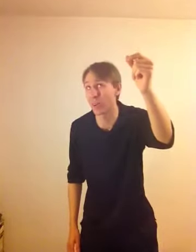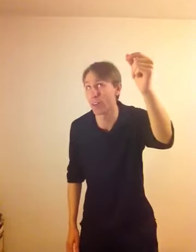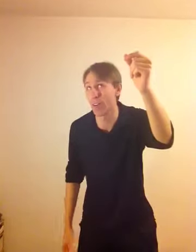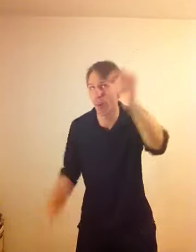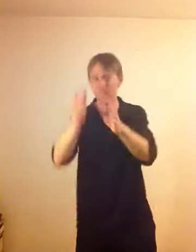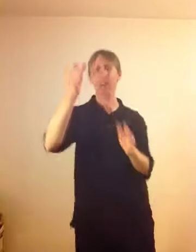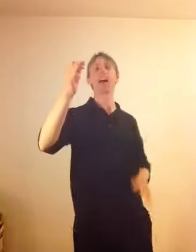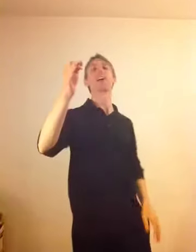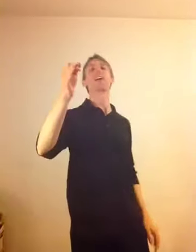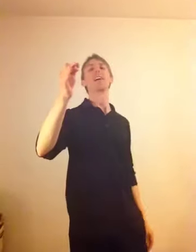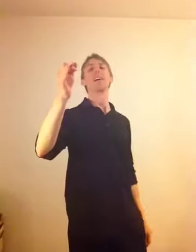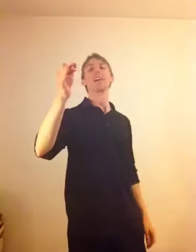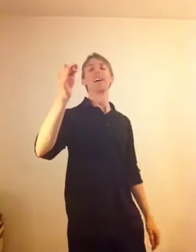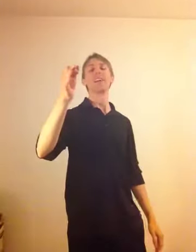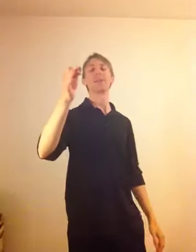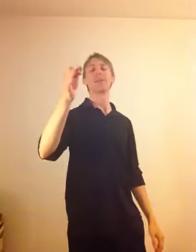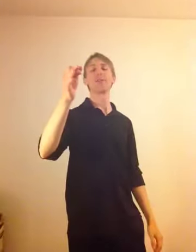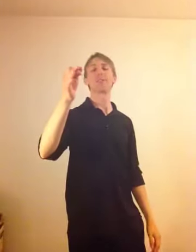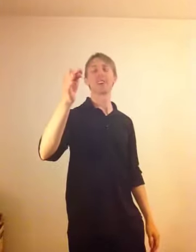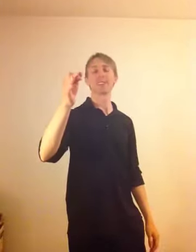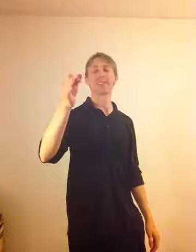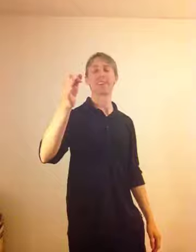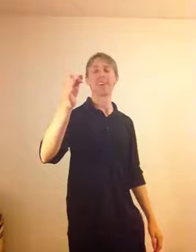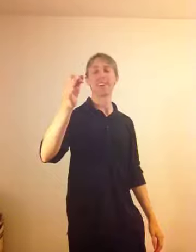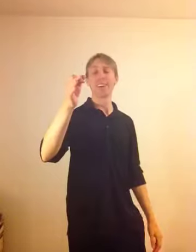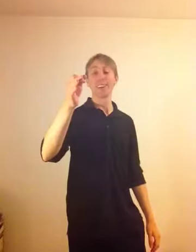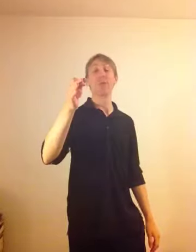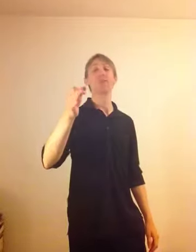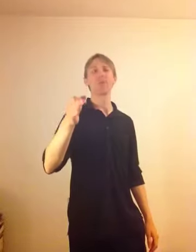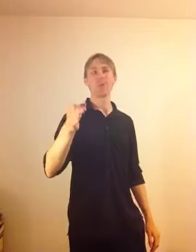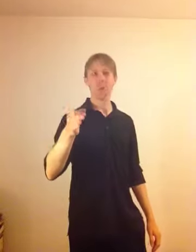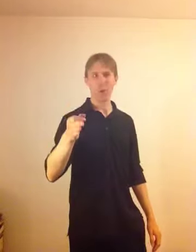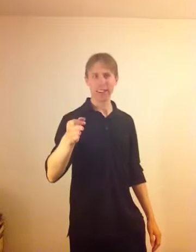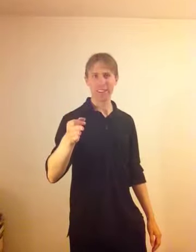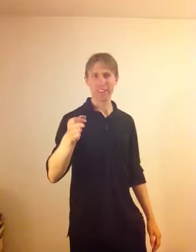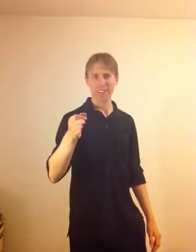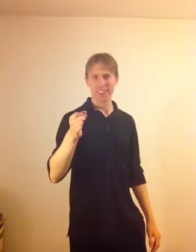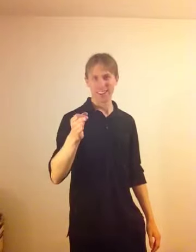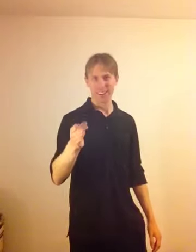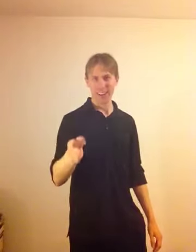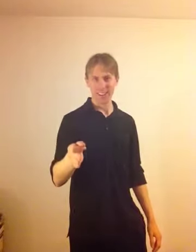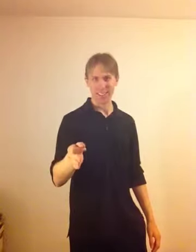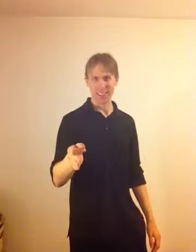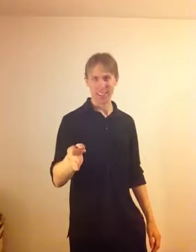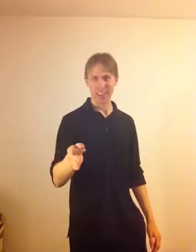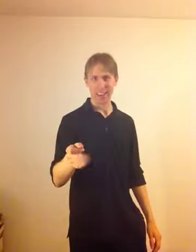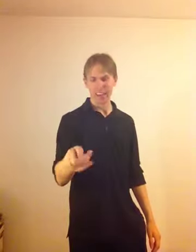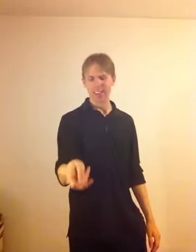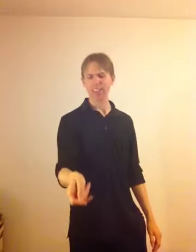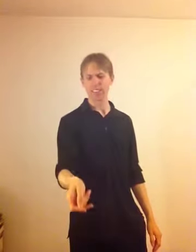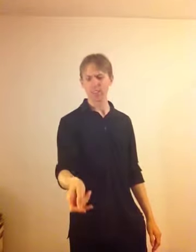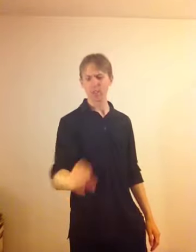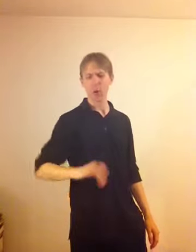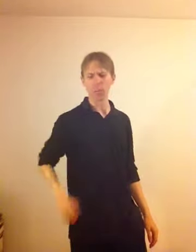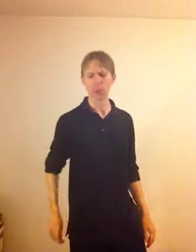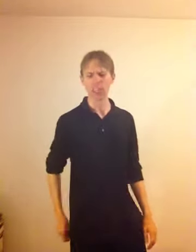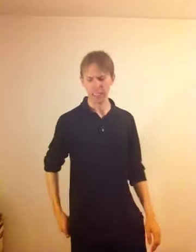job. Ah, an enthusiast. That will do quite nicely. This is your machine